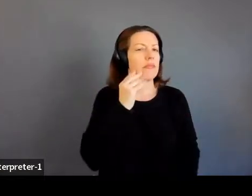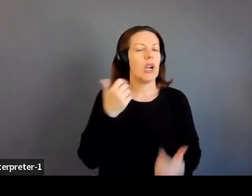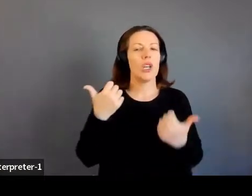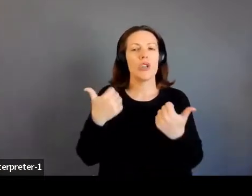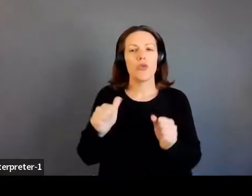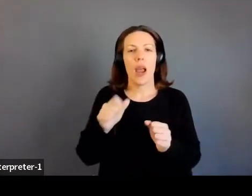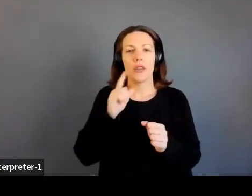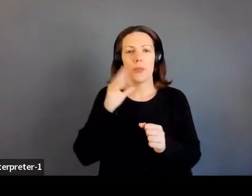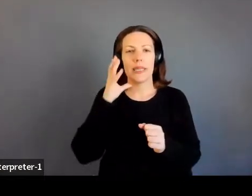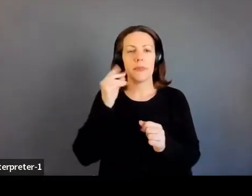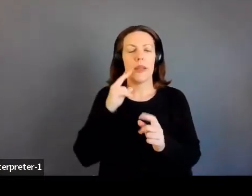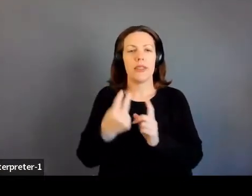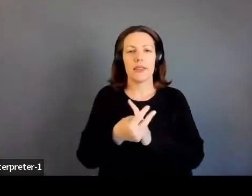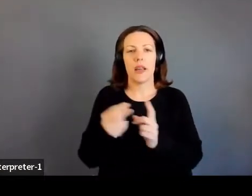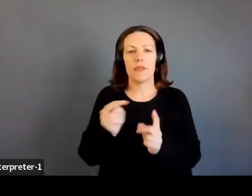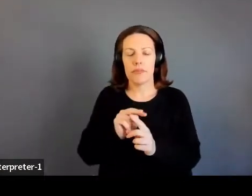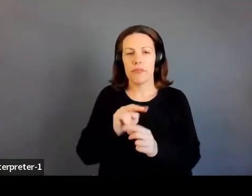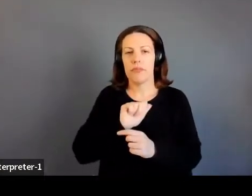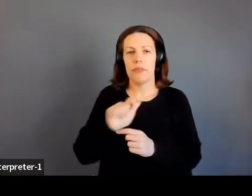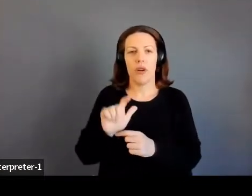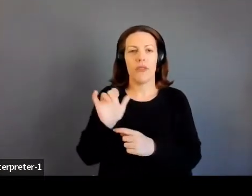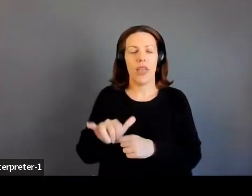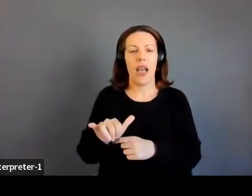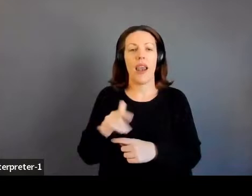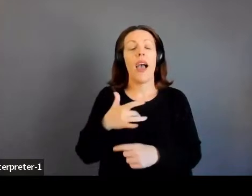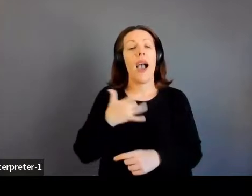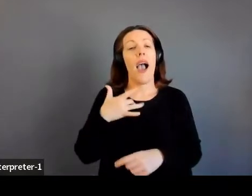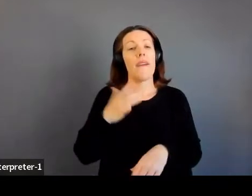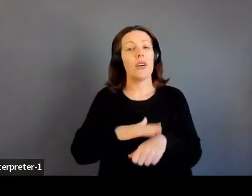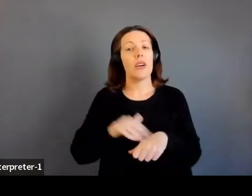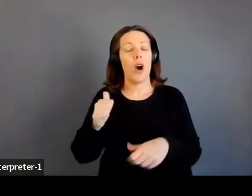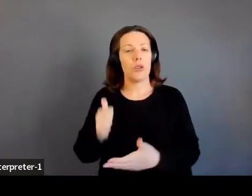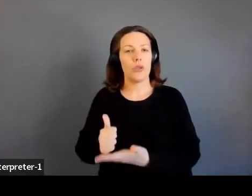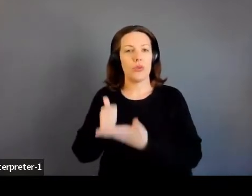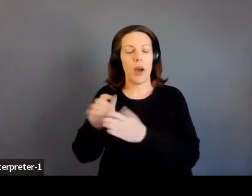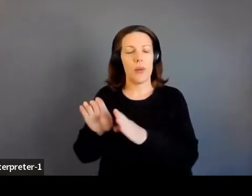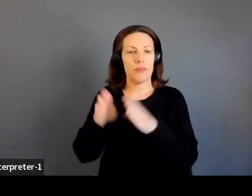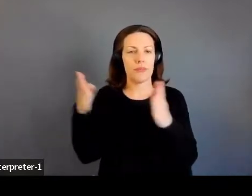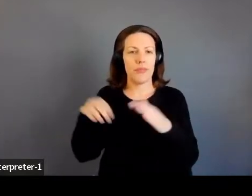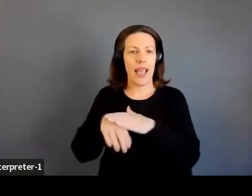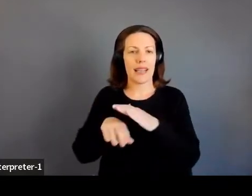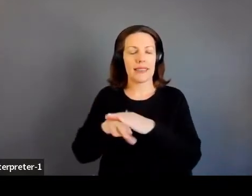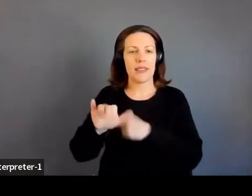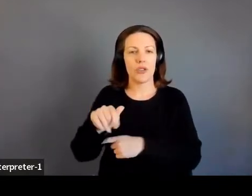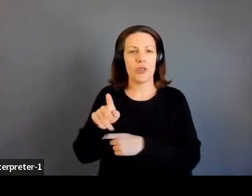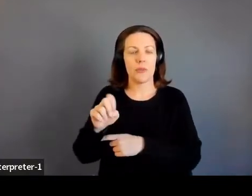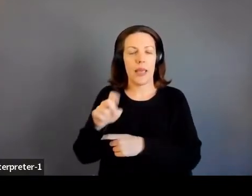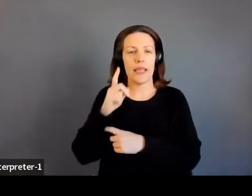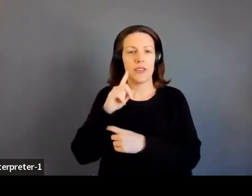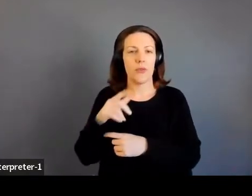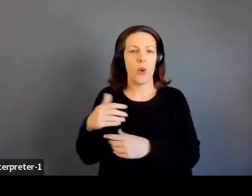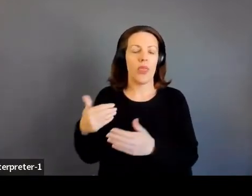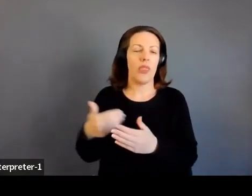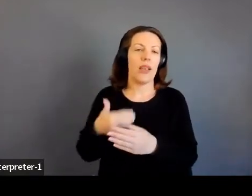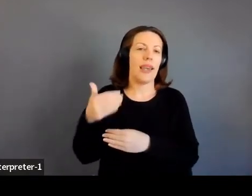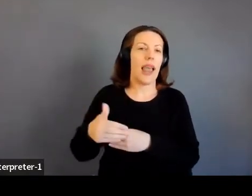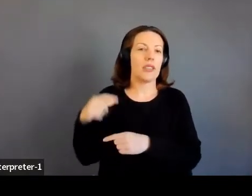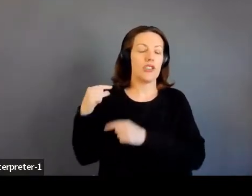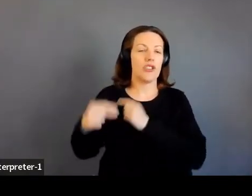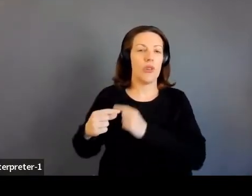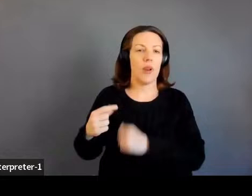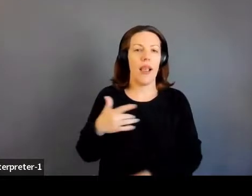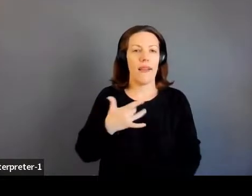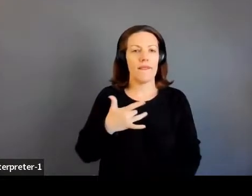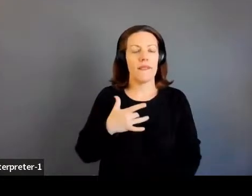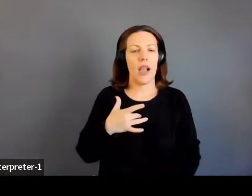pursuit. And, you know, the same way I felt called to help open up access to space for the next generation. I similarly felt called